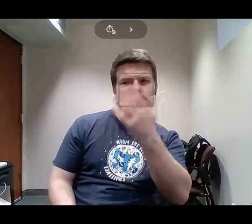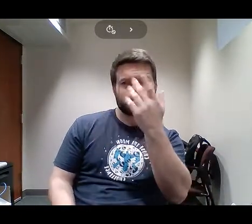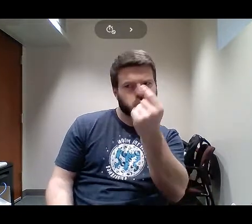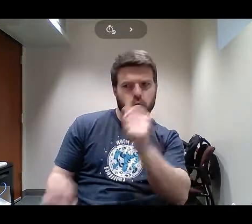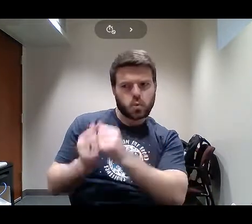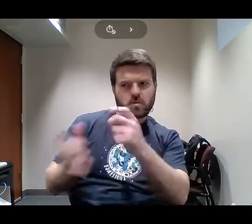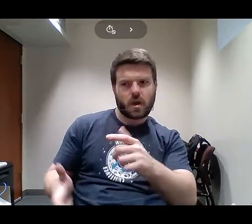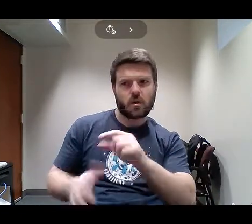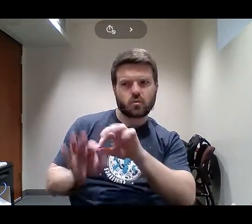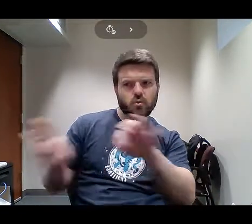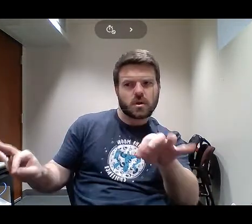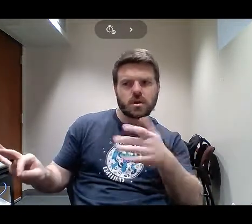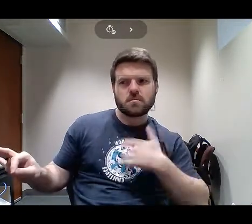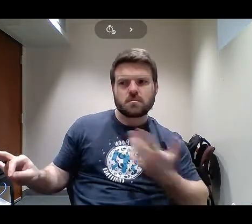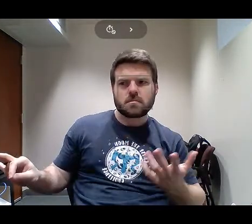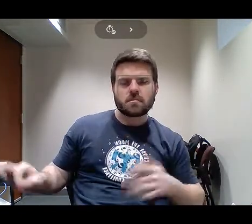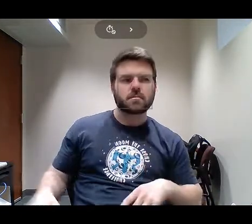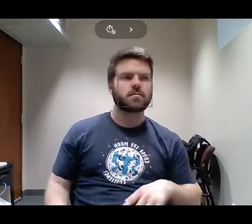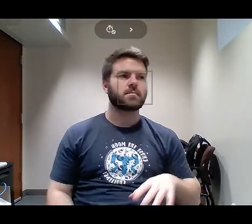I have my own television show.